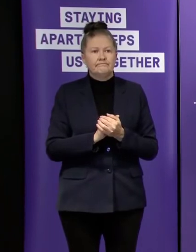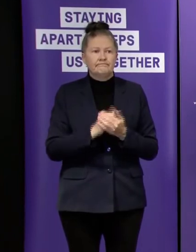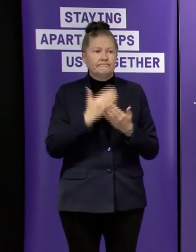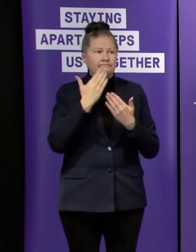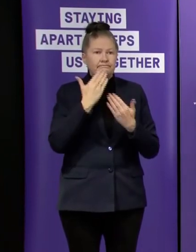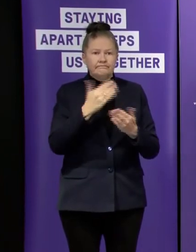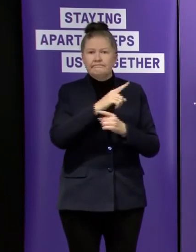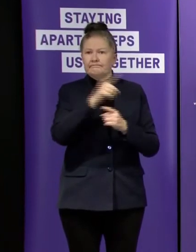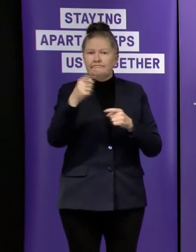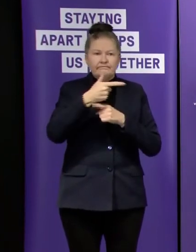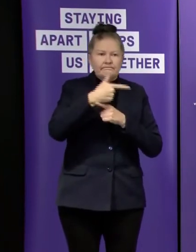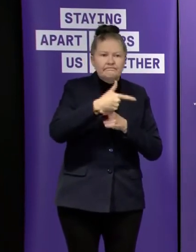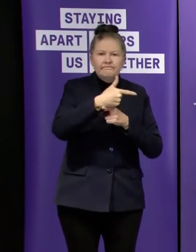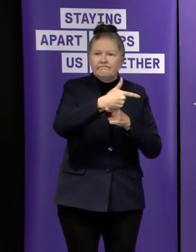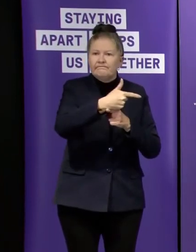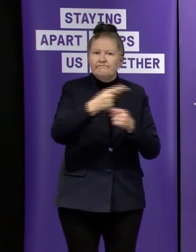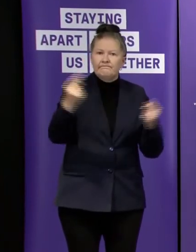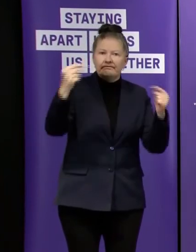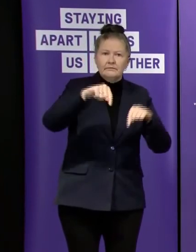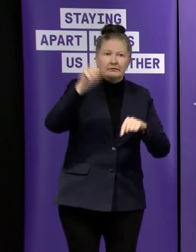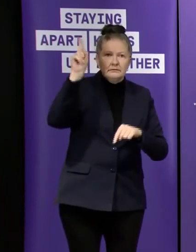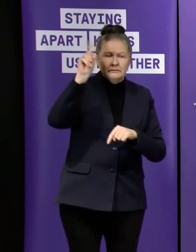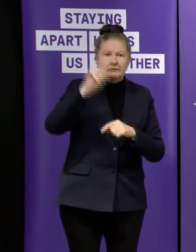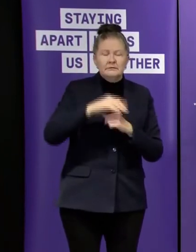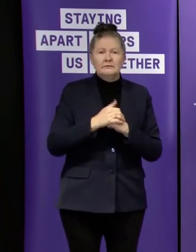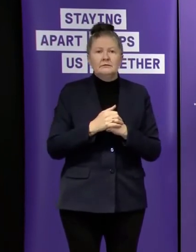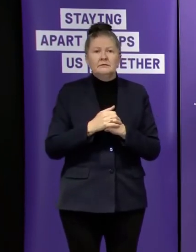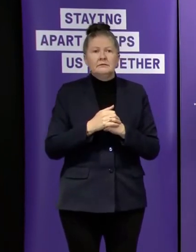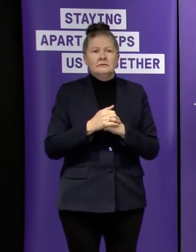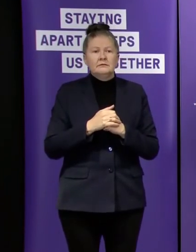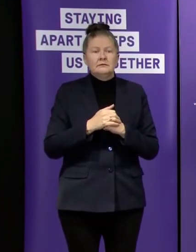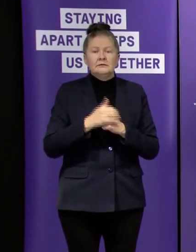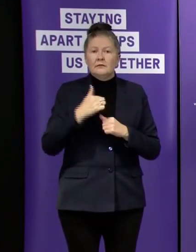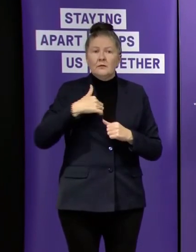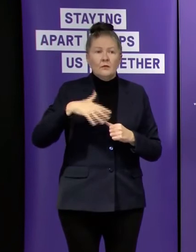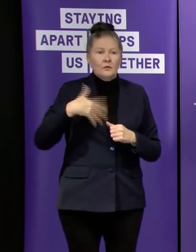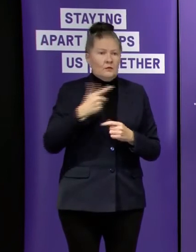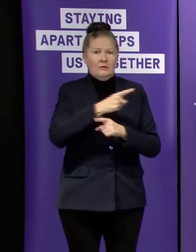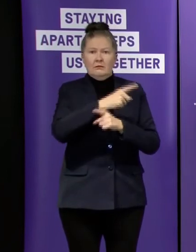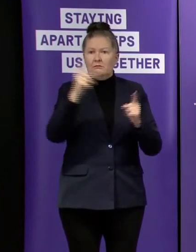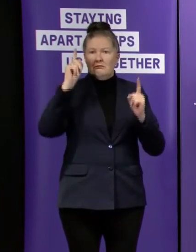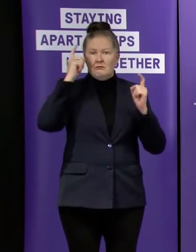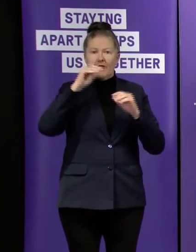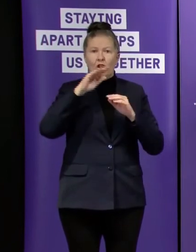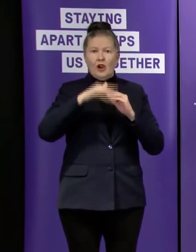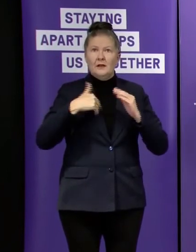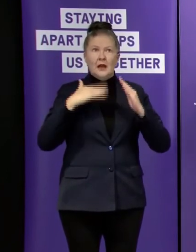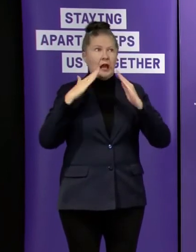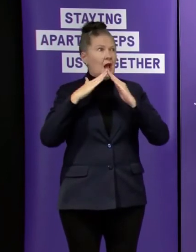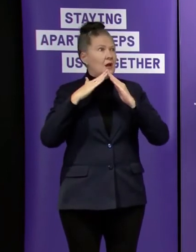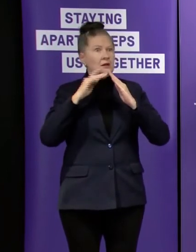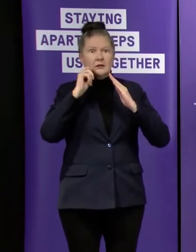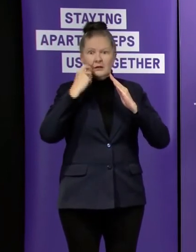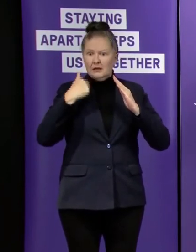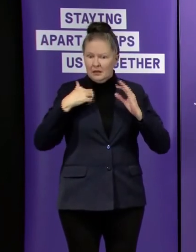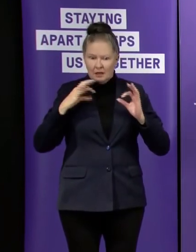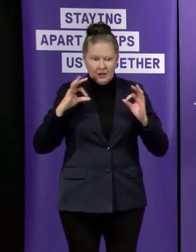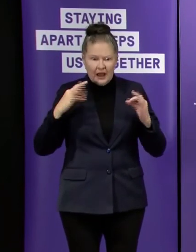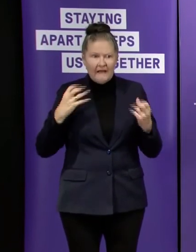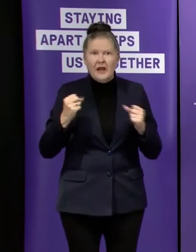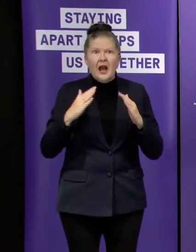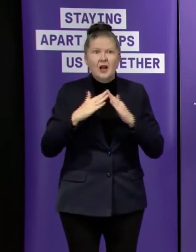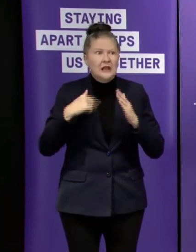being here today look uh nobody should be worried about losing a roof over their head uh right now particularly